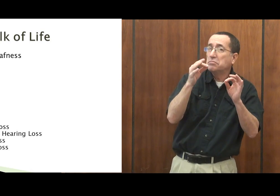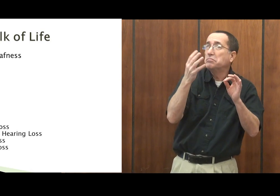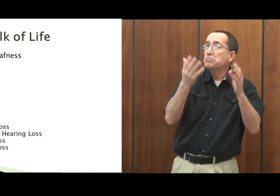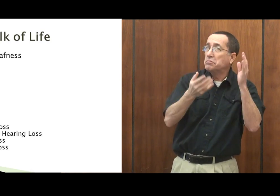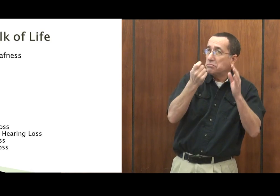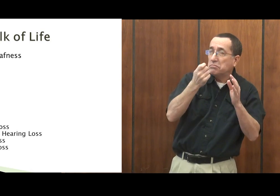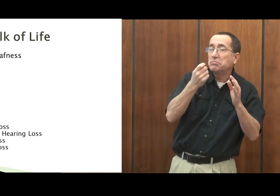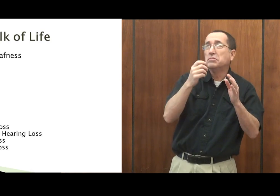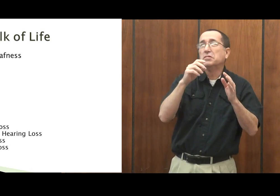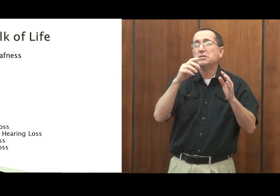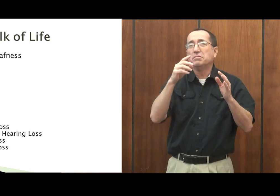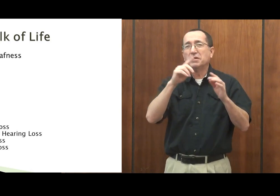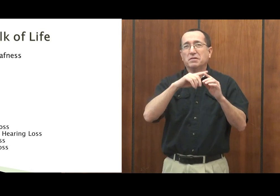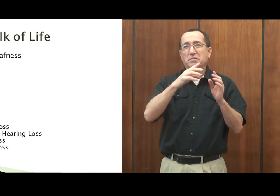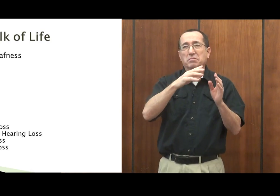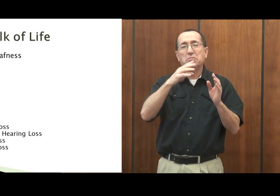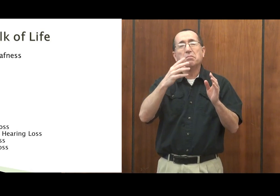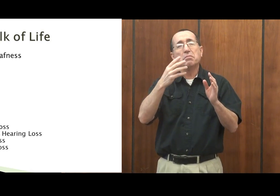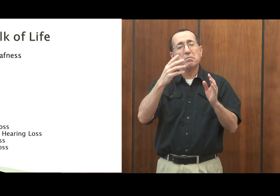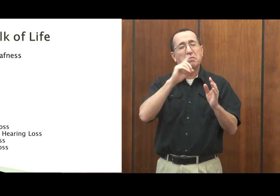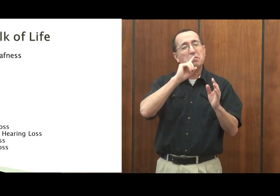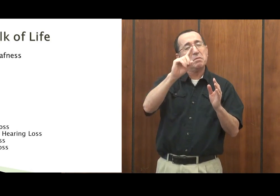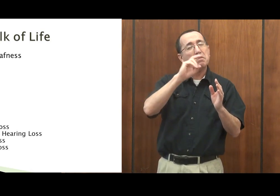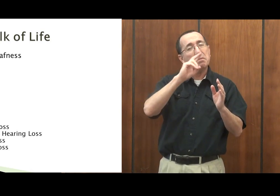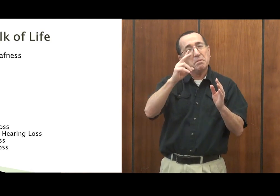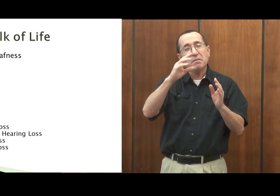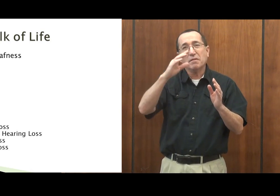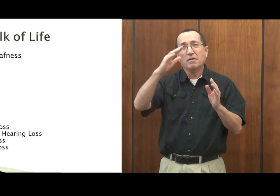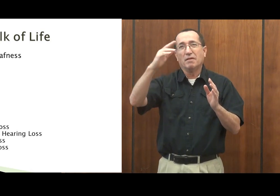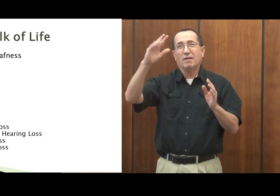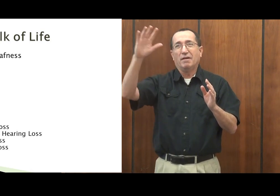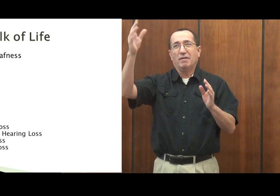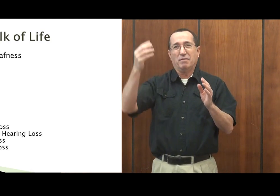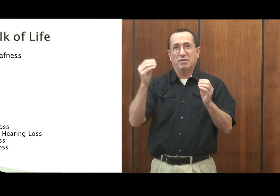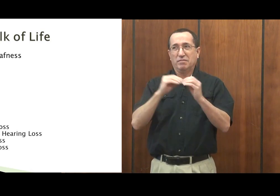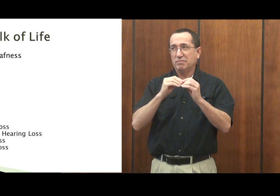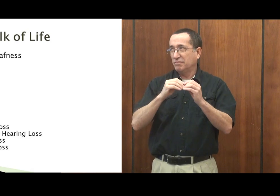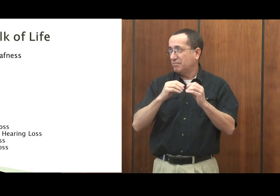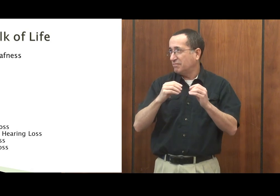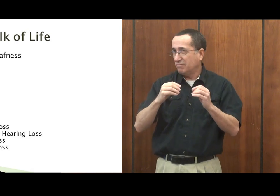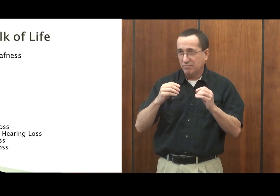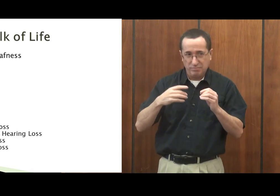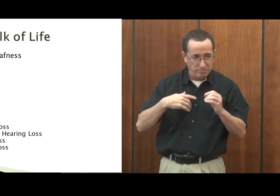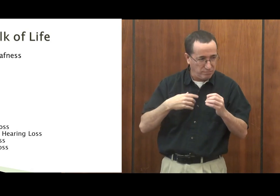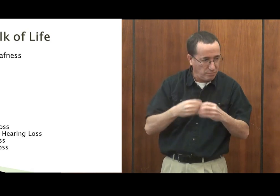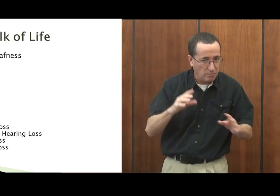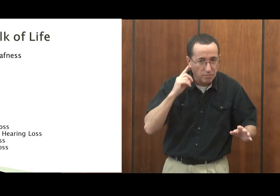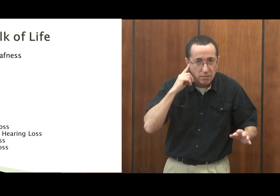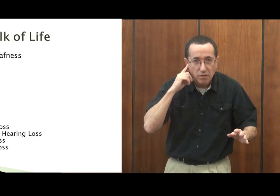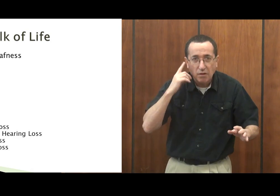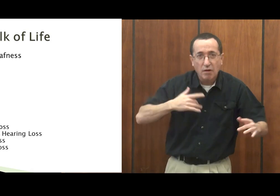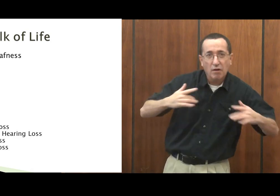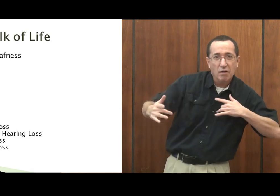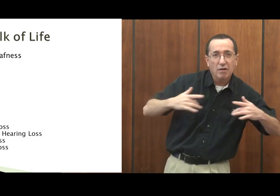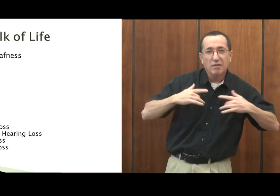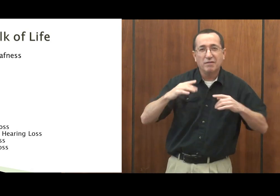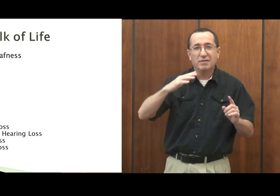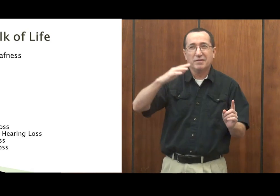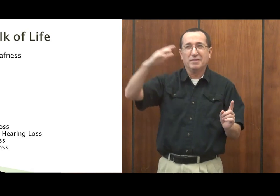it can affect the person somewhat. But as you get older and you lose your hearing,